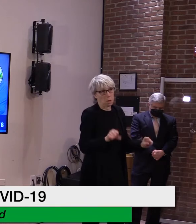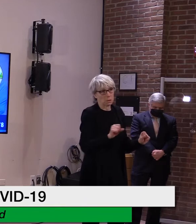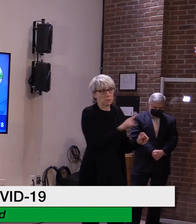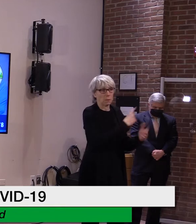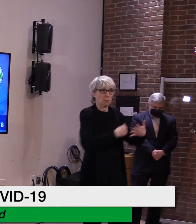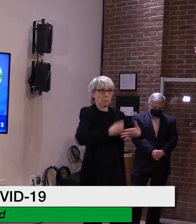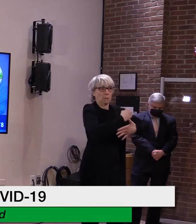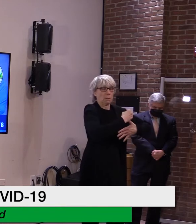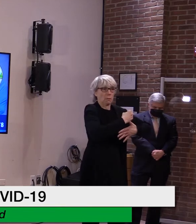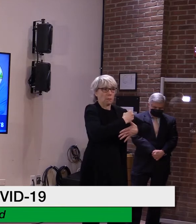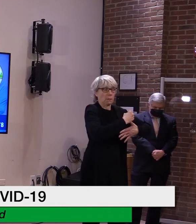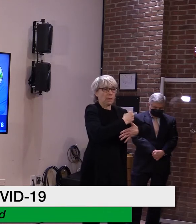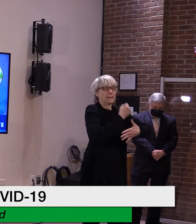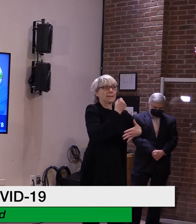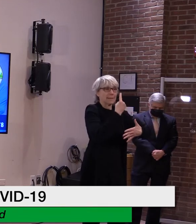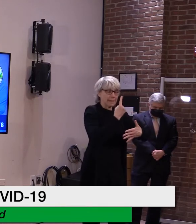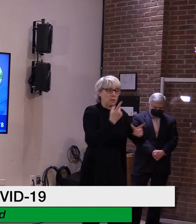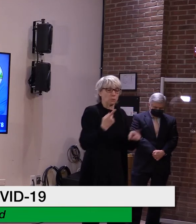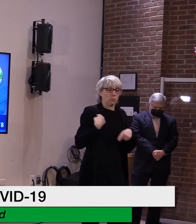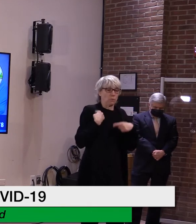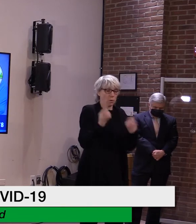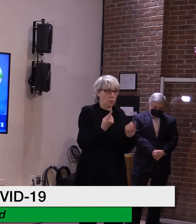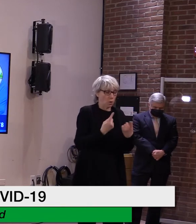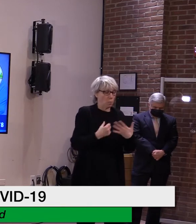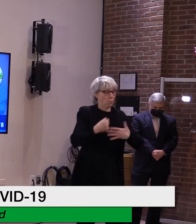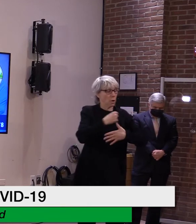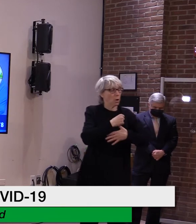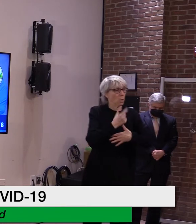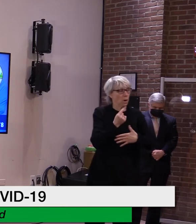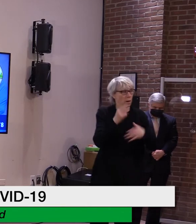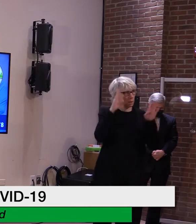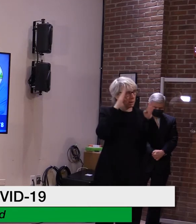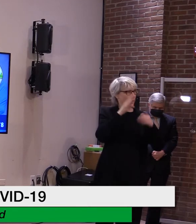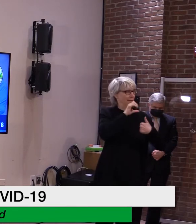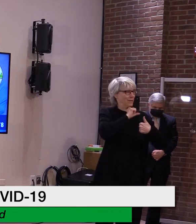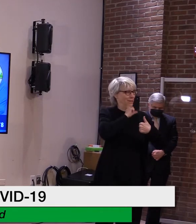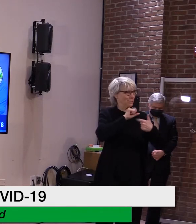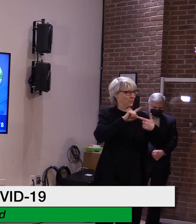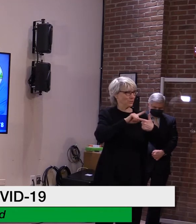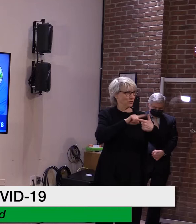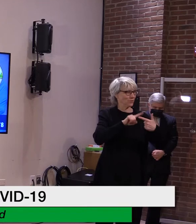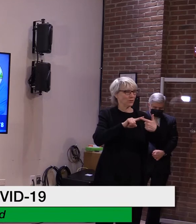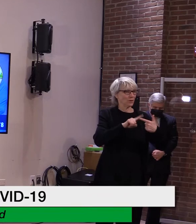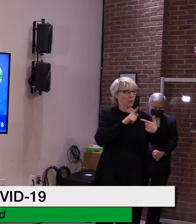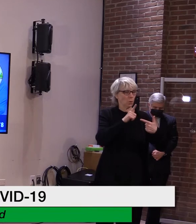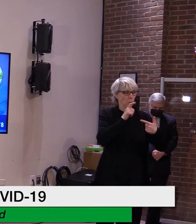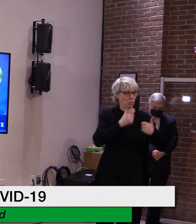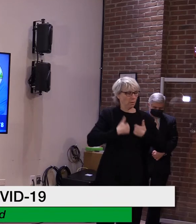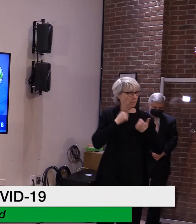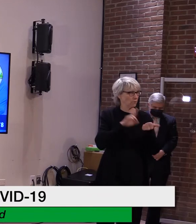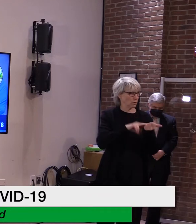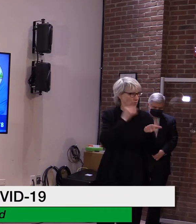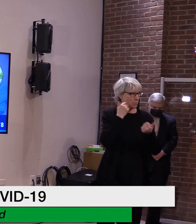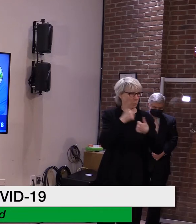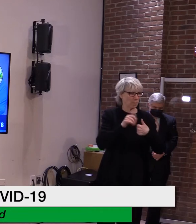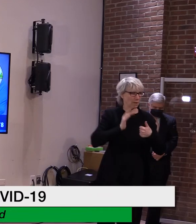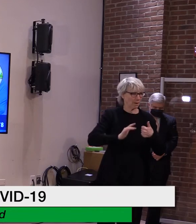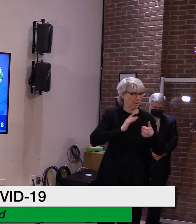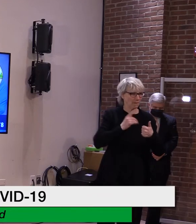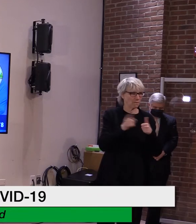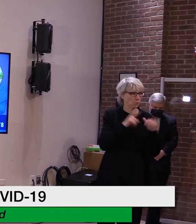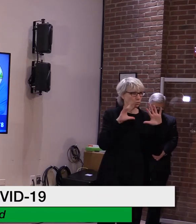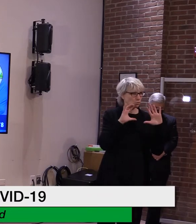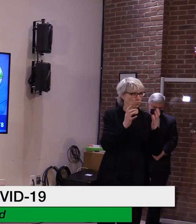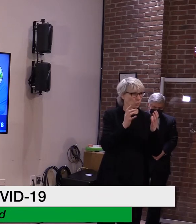Yet our priority schemes to date, which emphasize older age and residents in a long-term care facility, do not